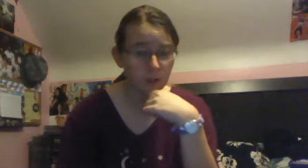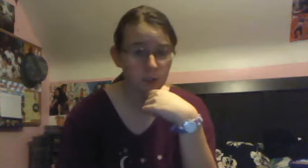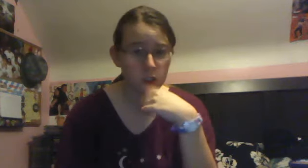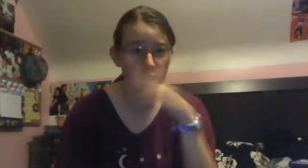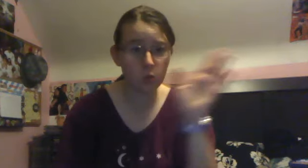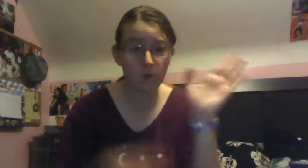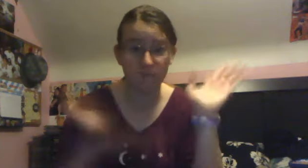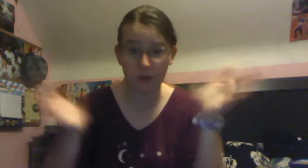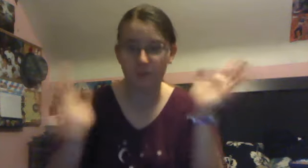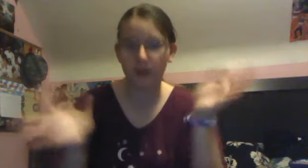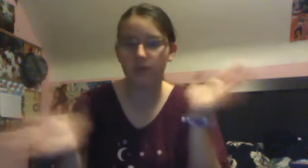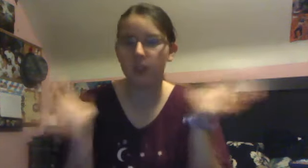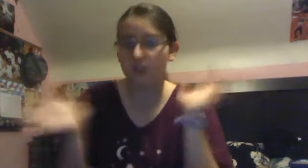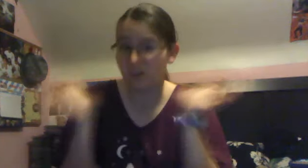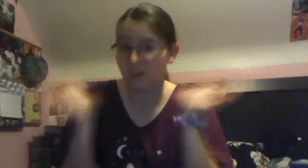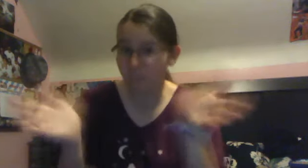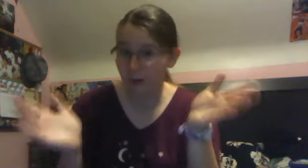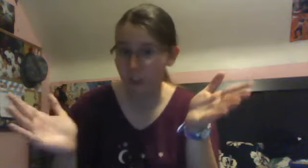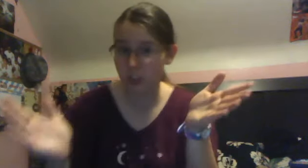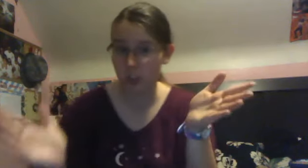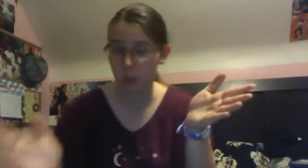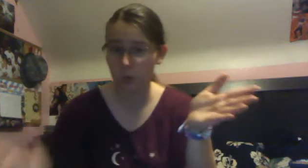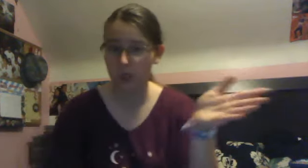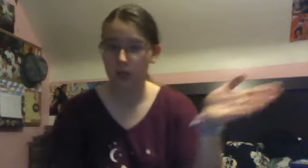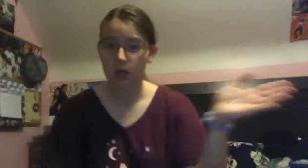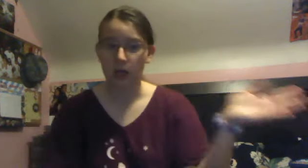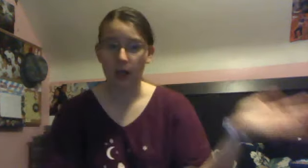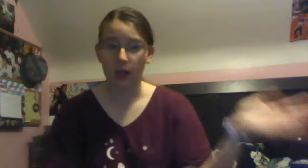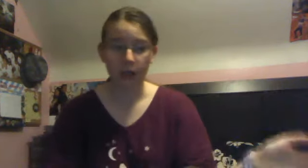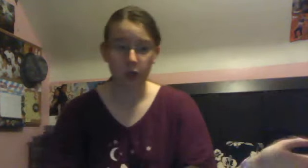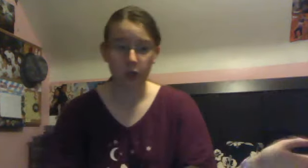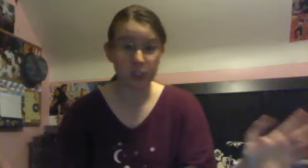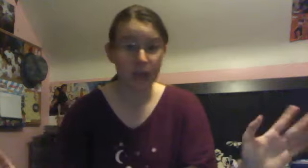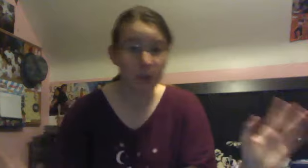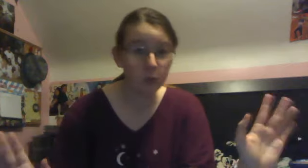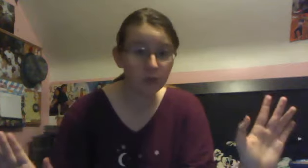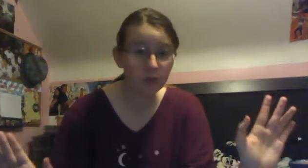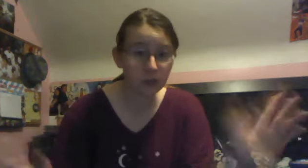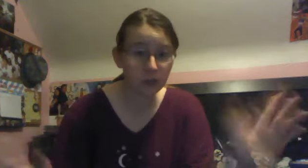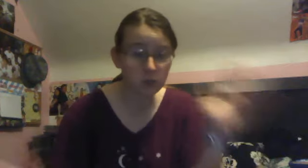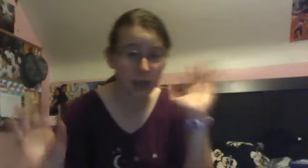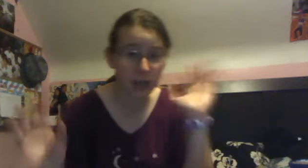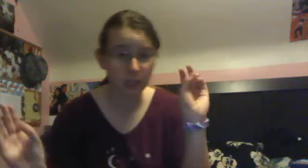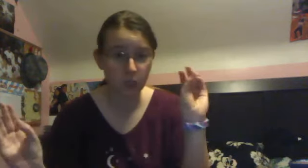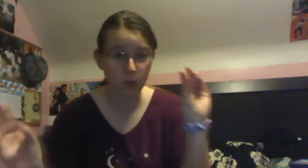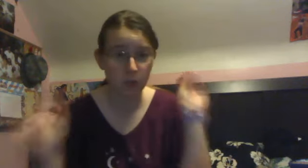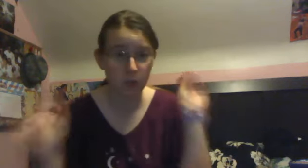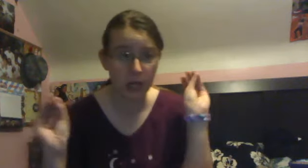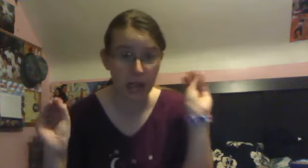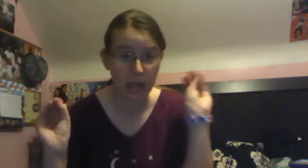soon. Very, very, very, very, very, very soon. Um, there's 10 more videos I have to catch up on. Um, don't know.